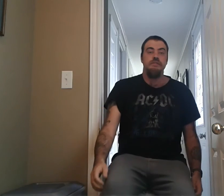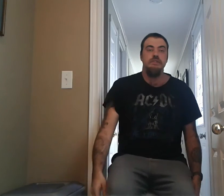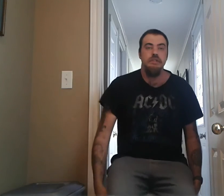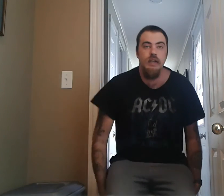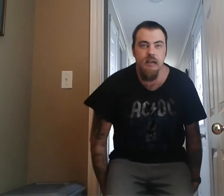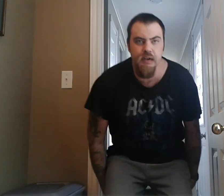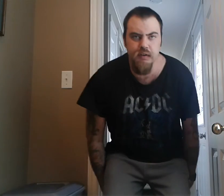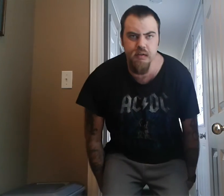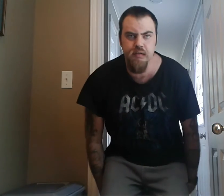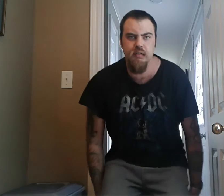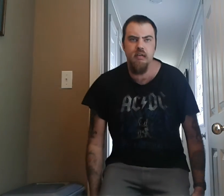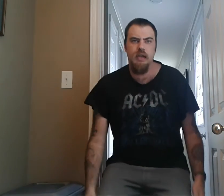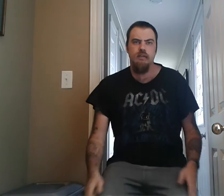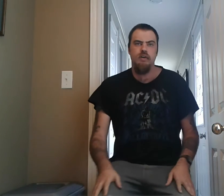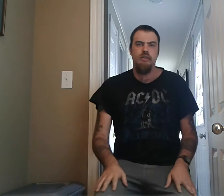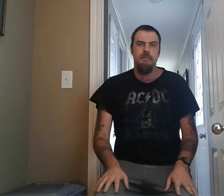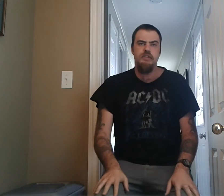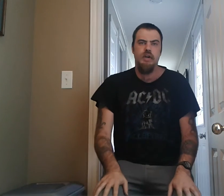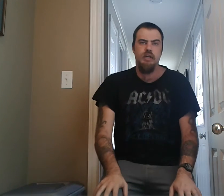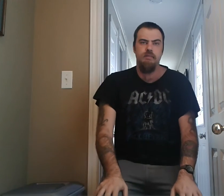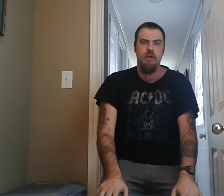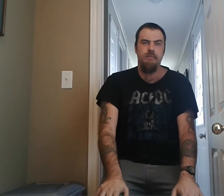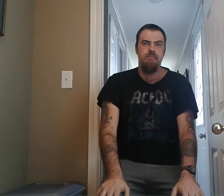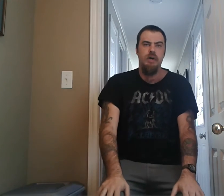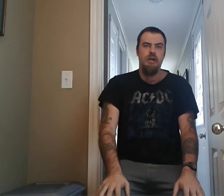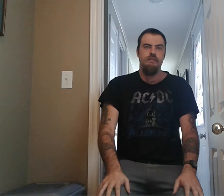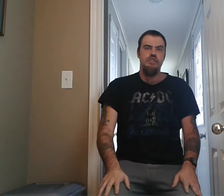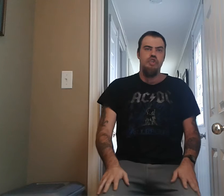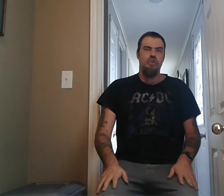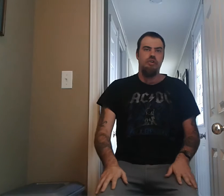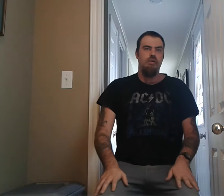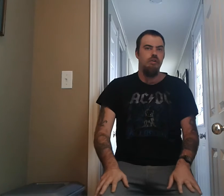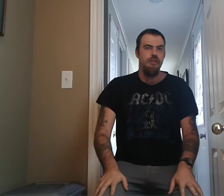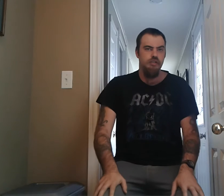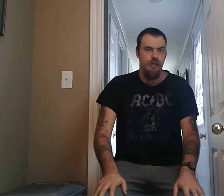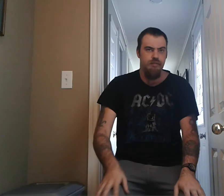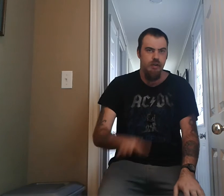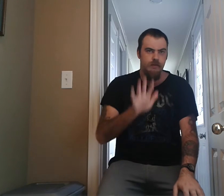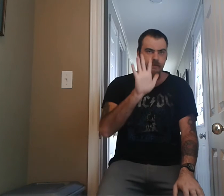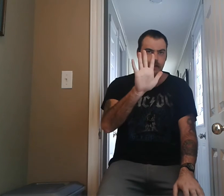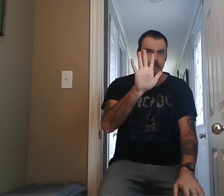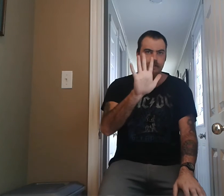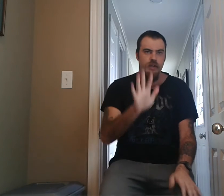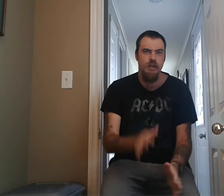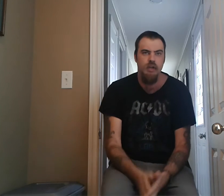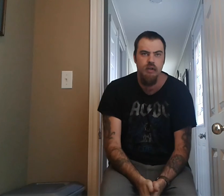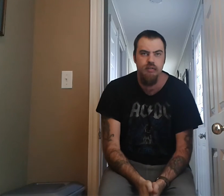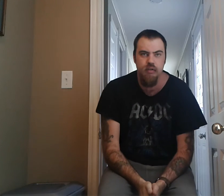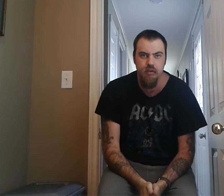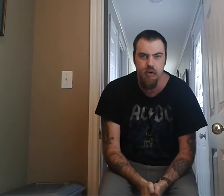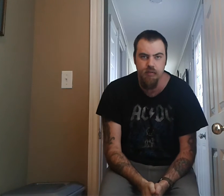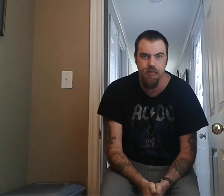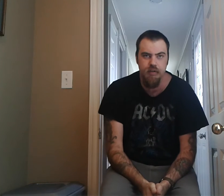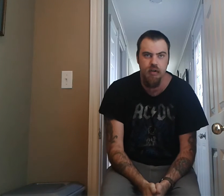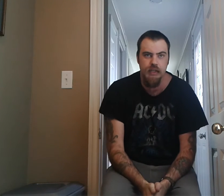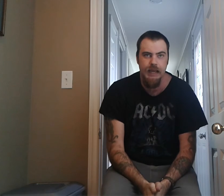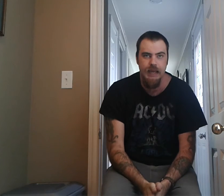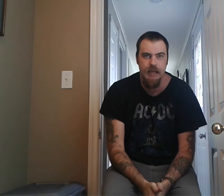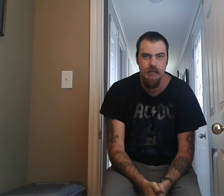Hey there, so today I'm going to be talking about Bachman-Turner Overdrive's fifth studio album. called Head